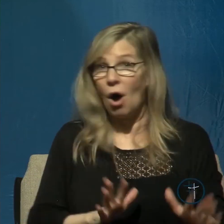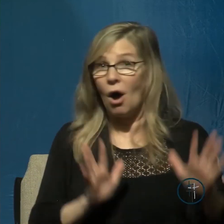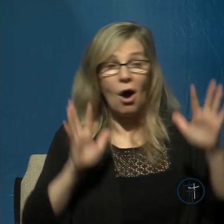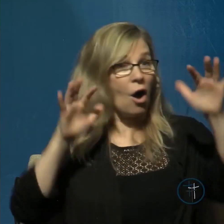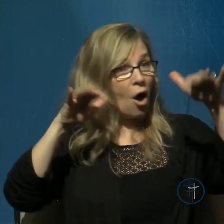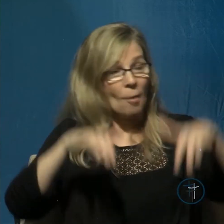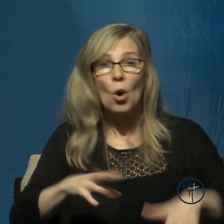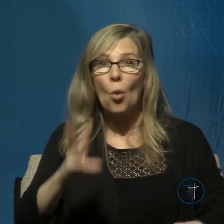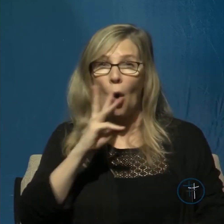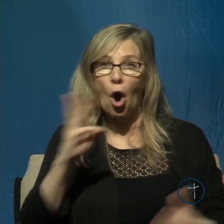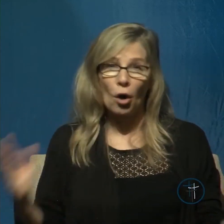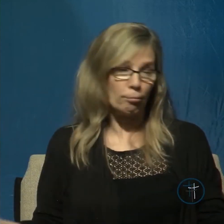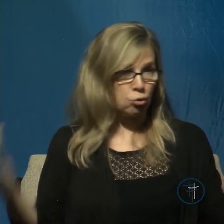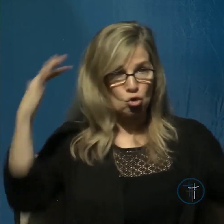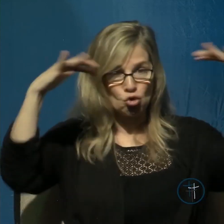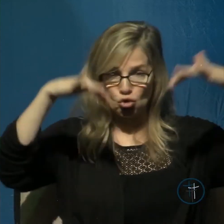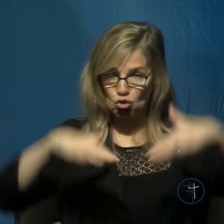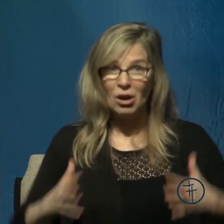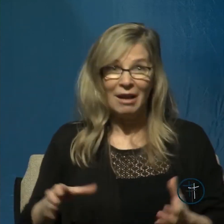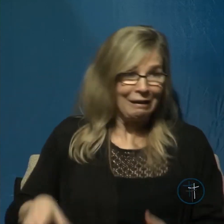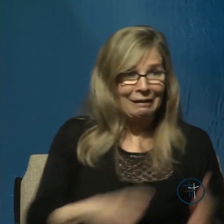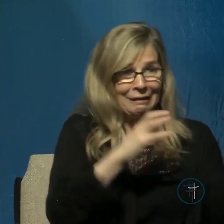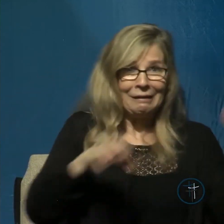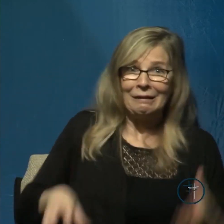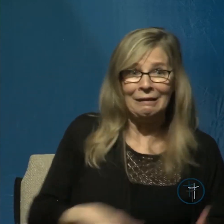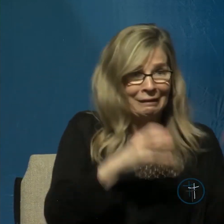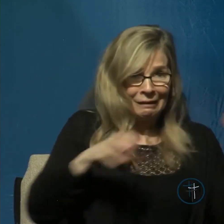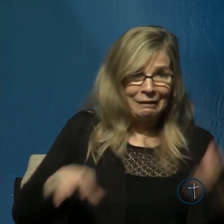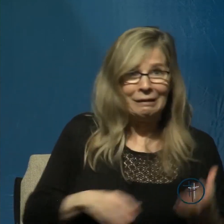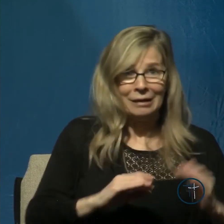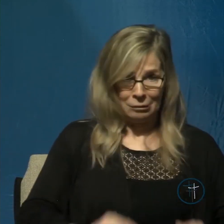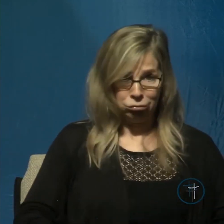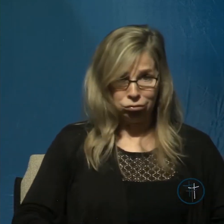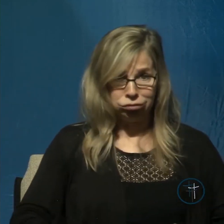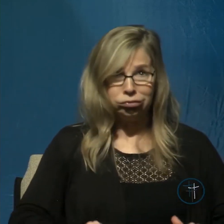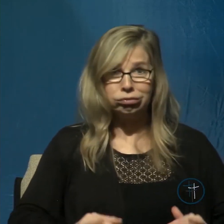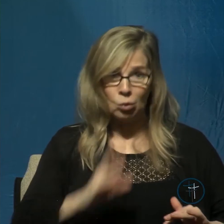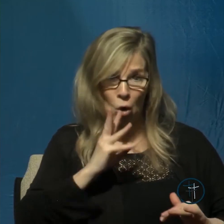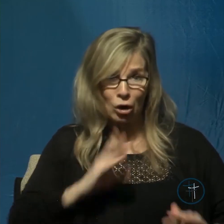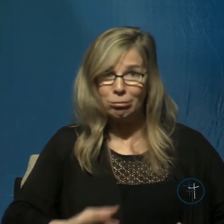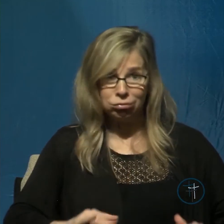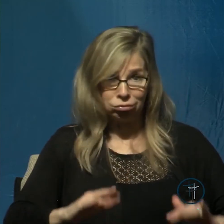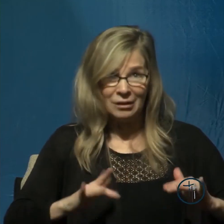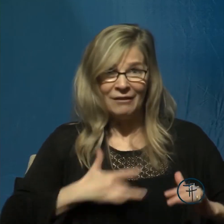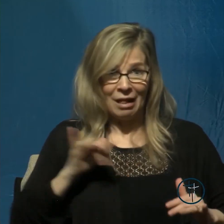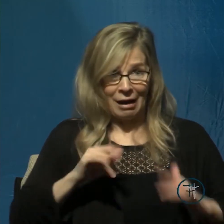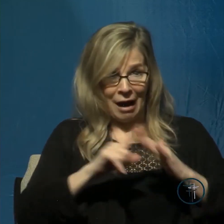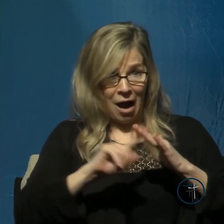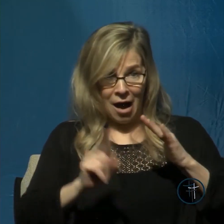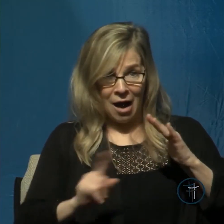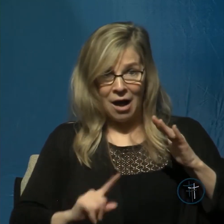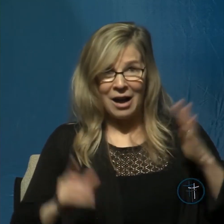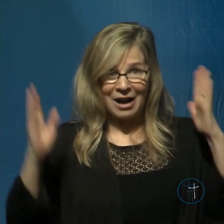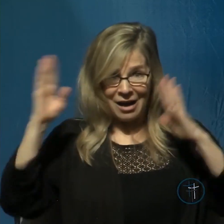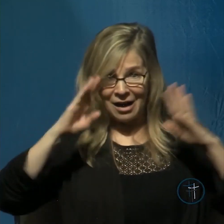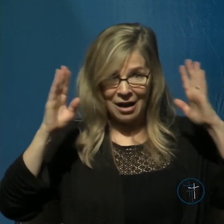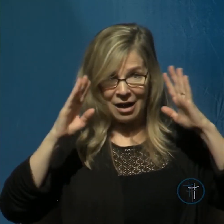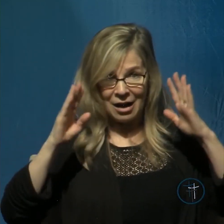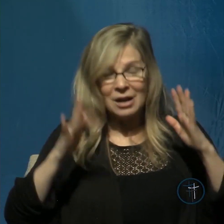was coming in and they could not bail it out fast enough it looked as if they were going to sink and their trouble was that they were